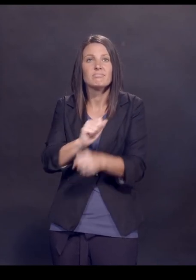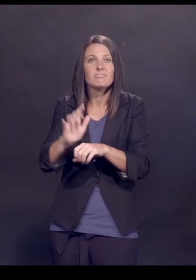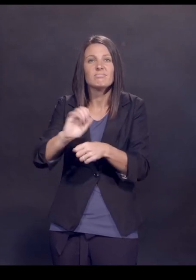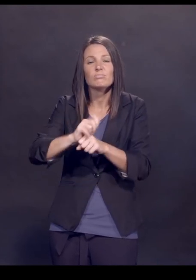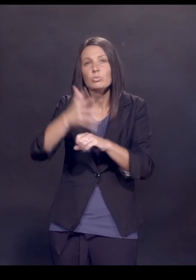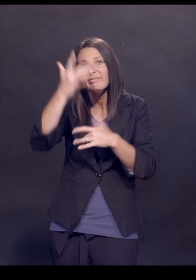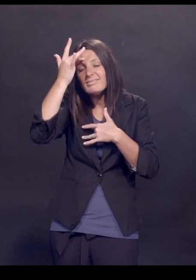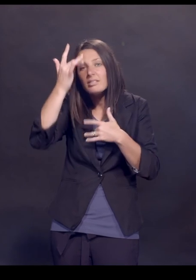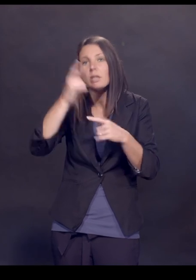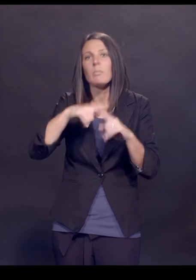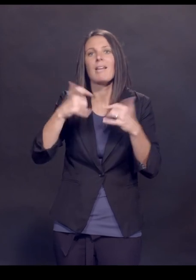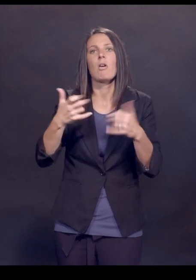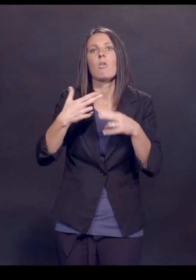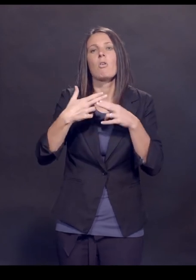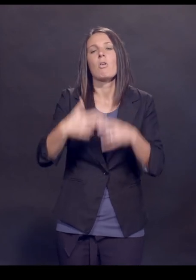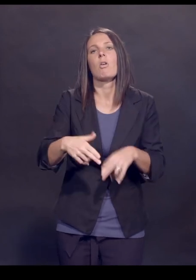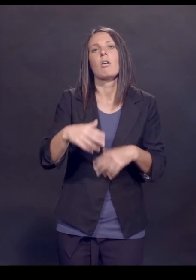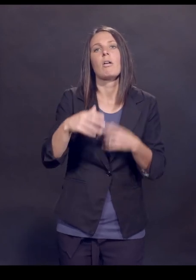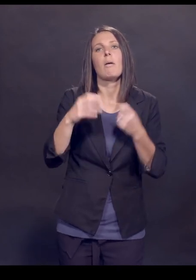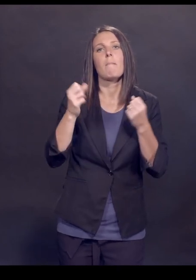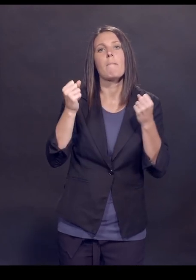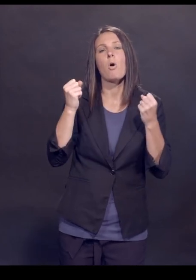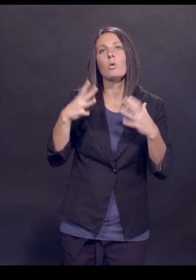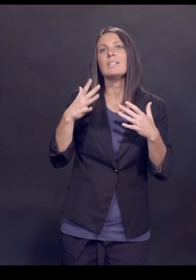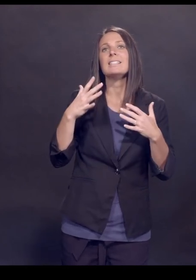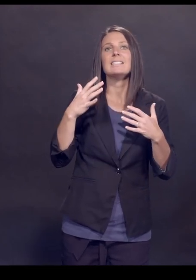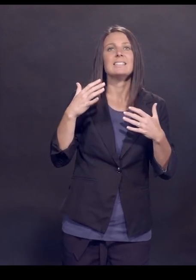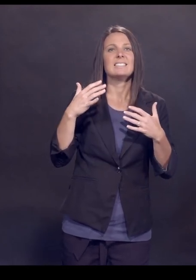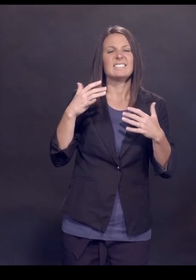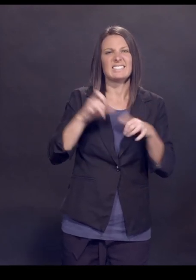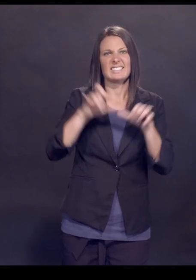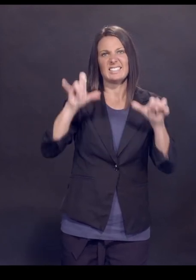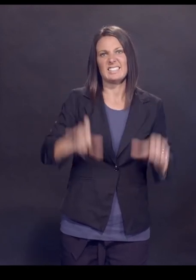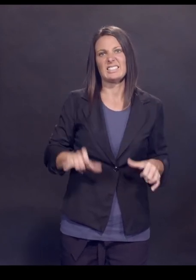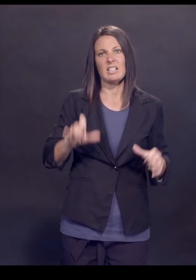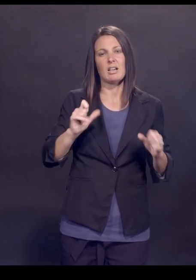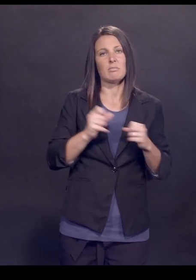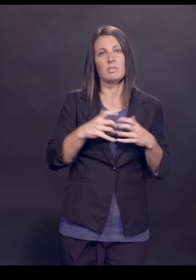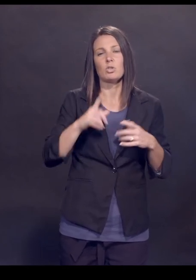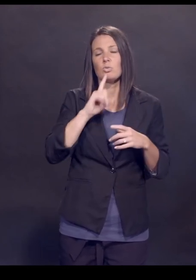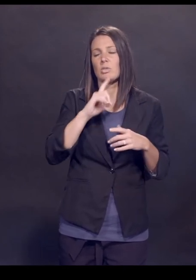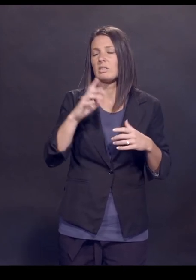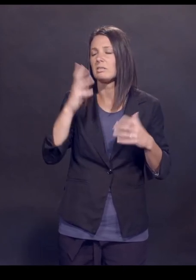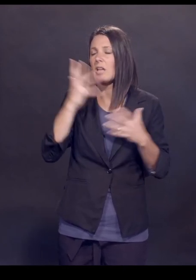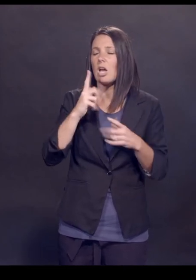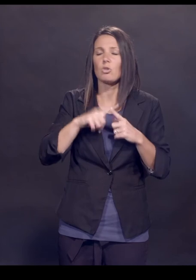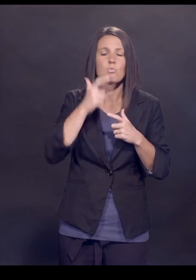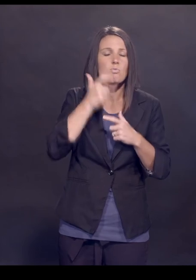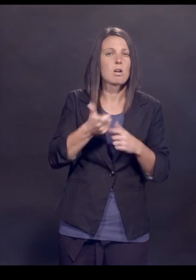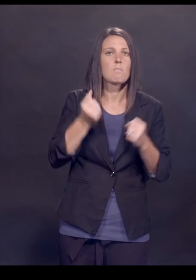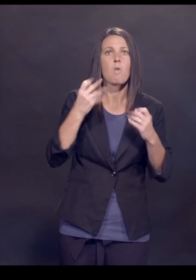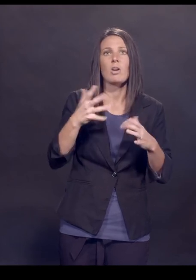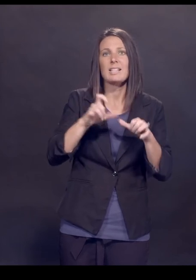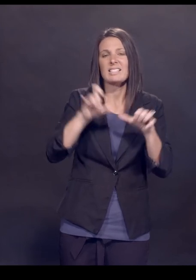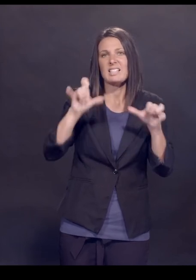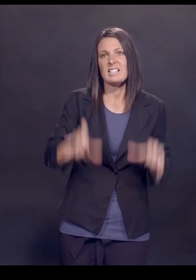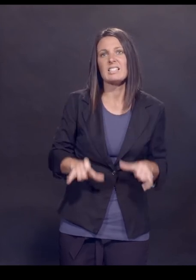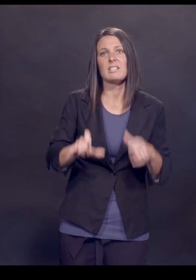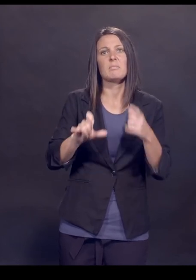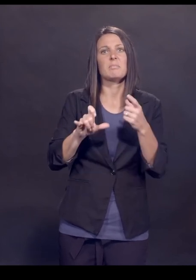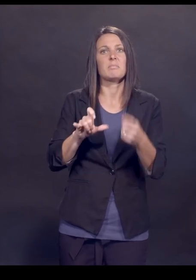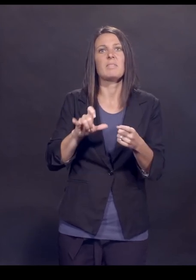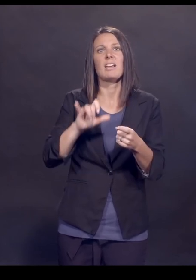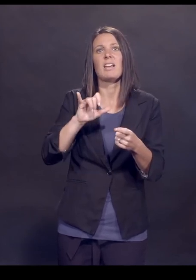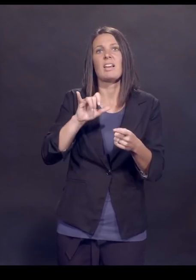a phenomenon called MIS-C, multi-system inflammatory disease, which is frightening to watch. It's sort of this multi-system vasculitis,